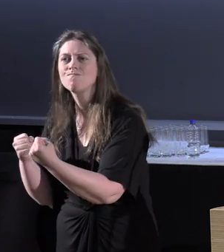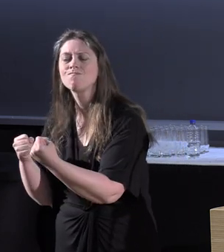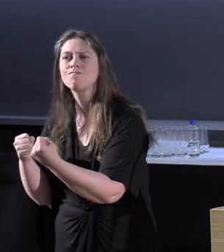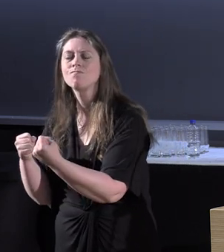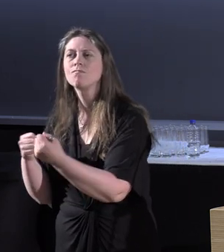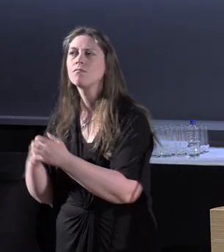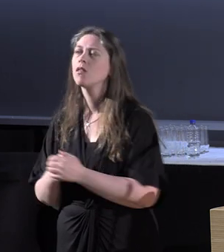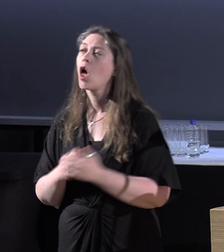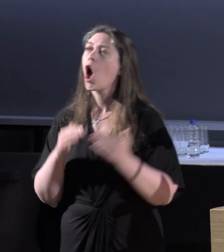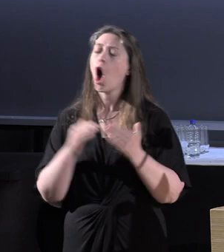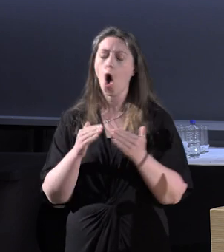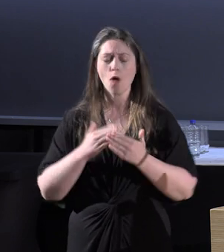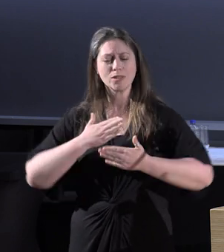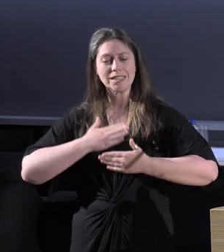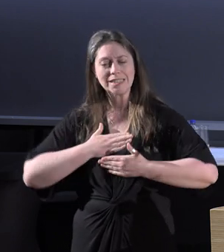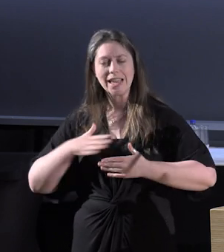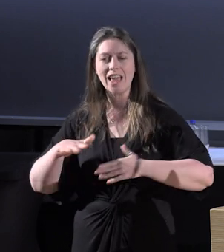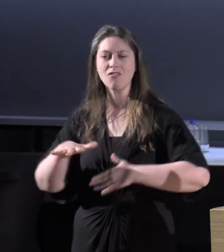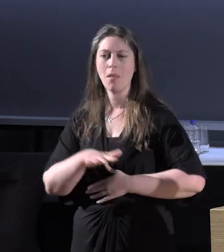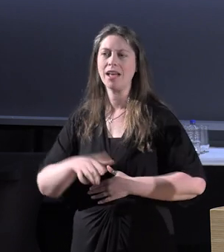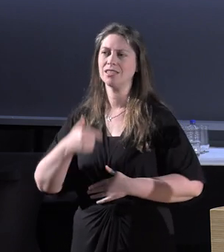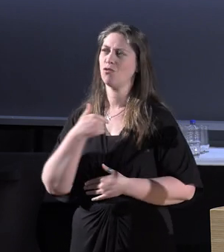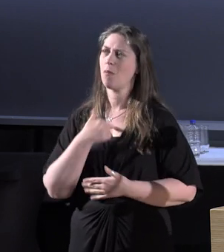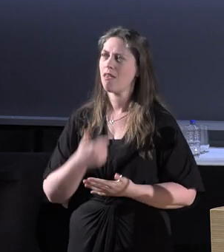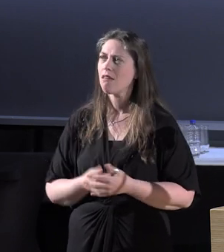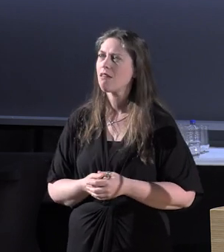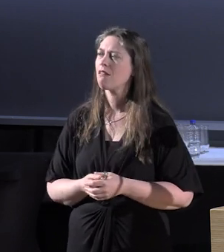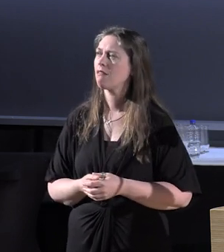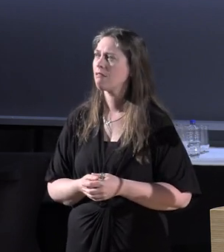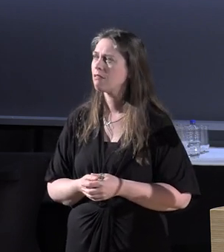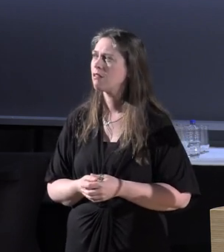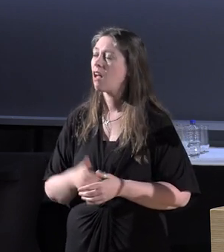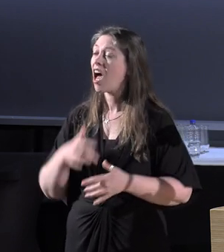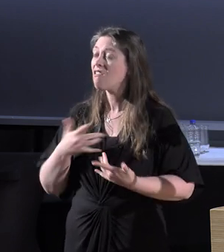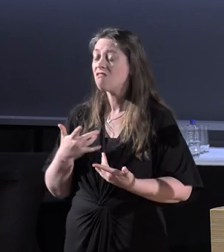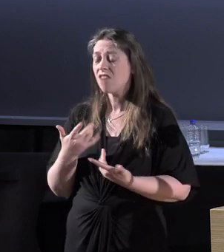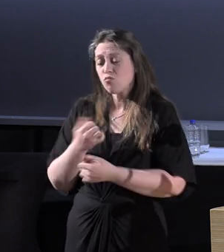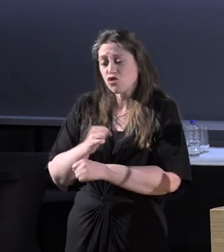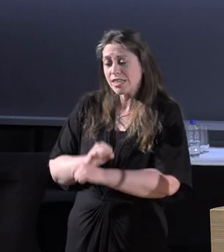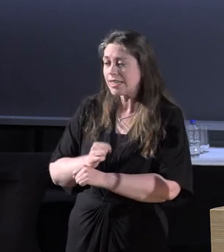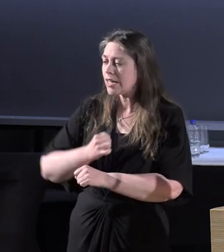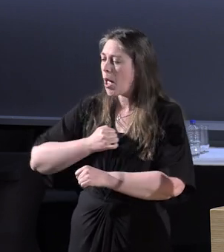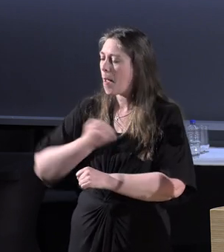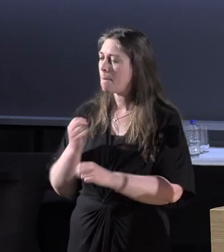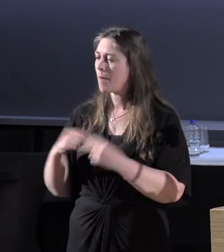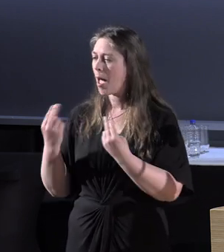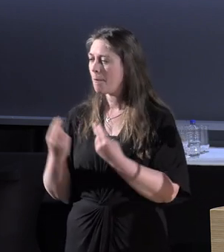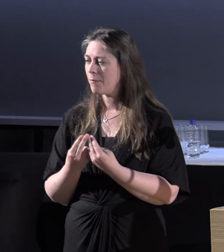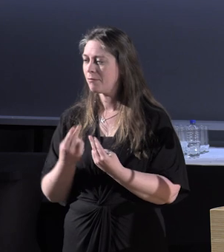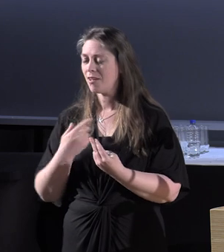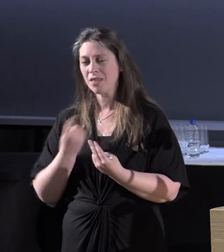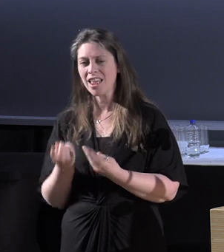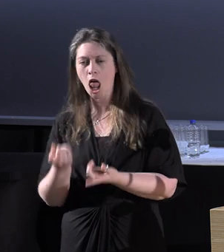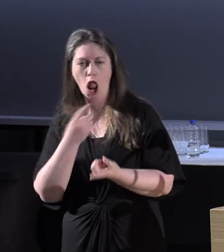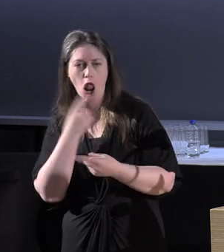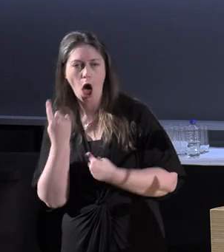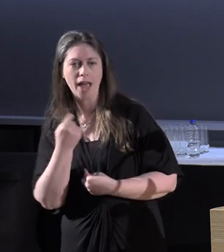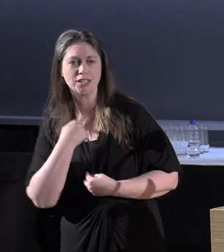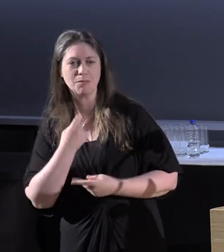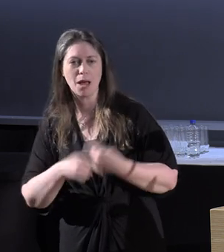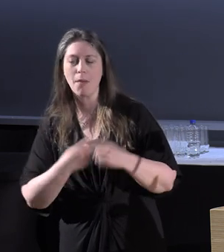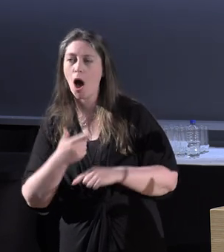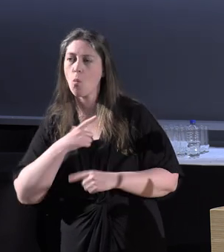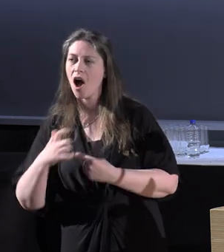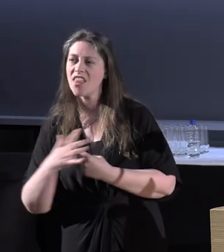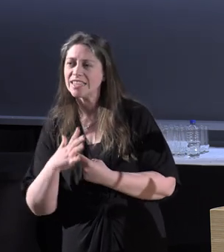Home was a really, really safe haven where I felt protected, my parents told me lies about why I